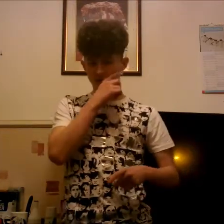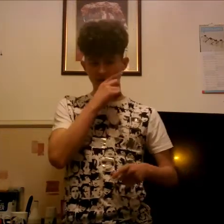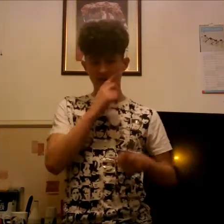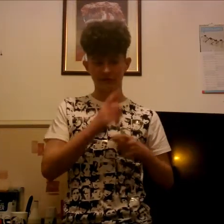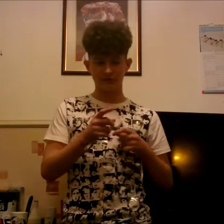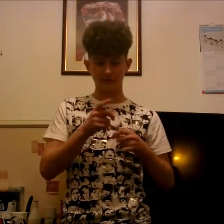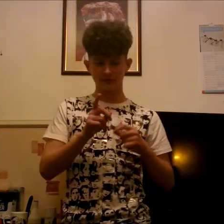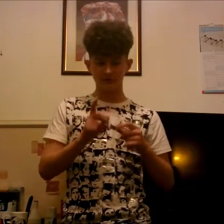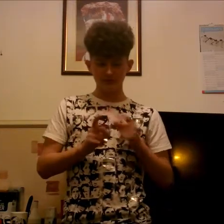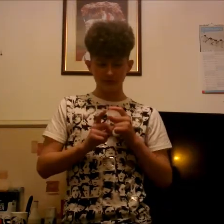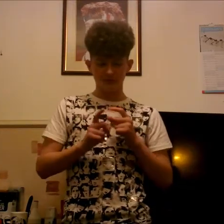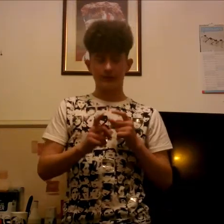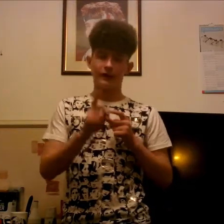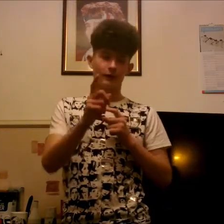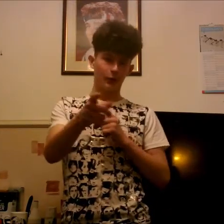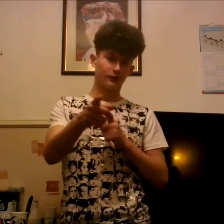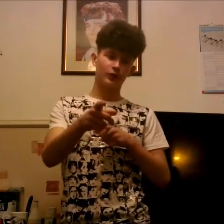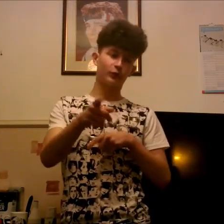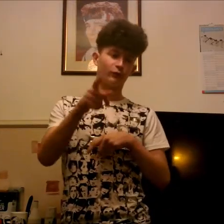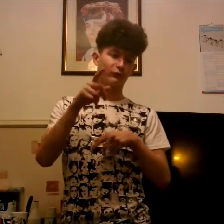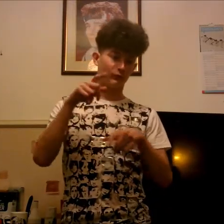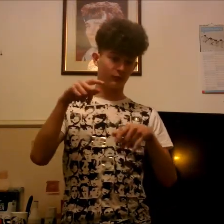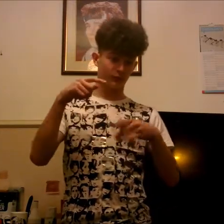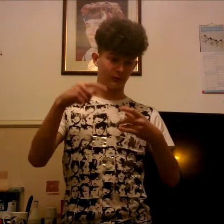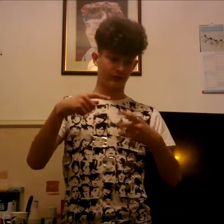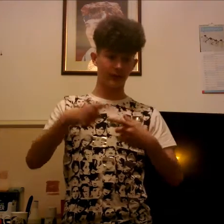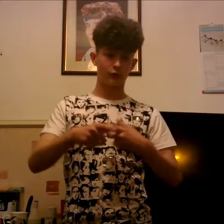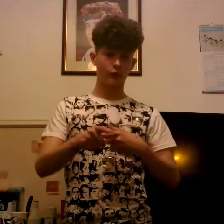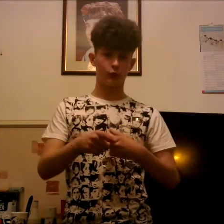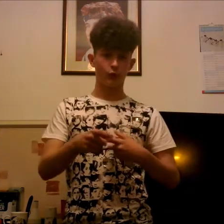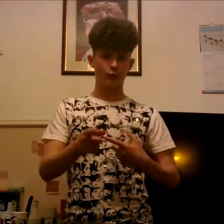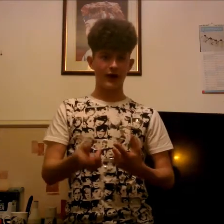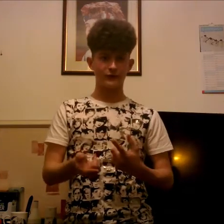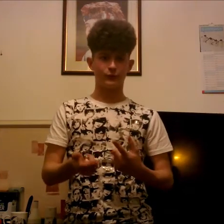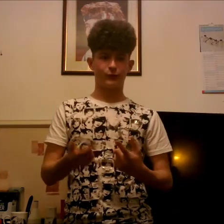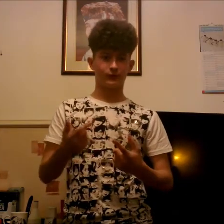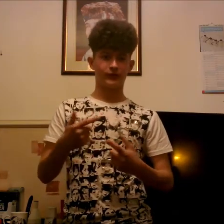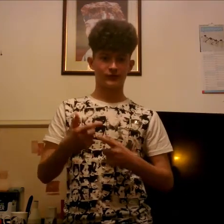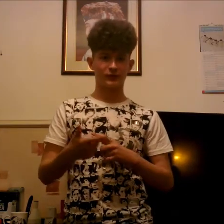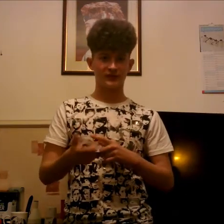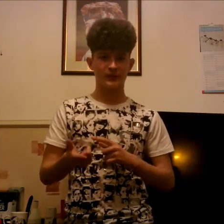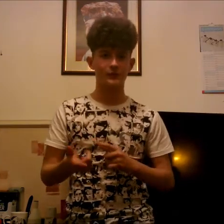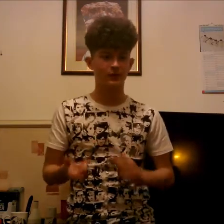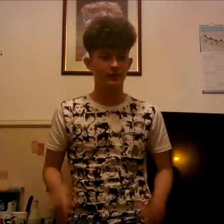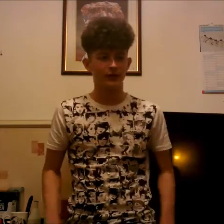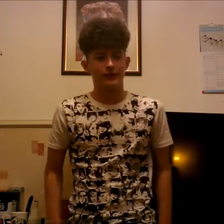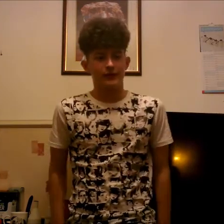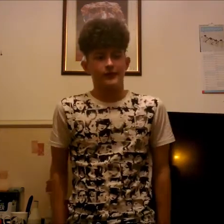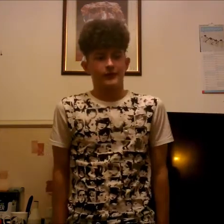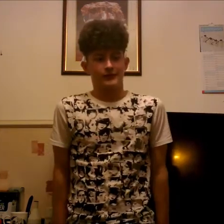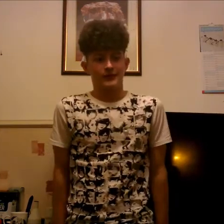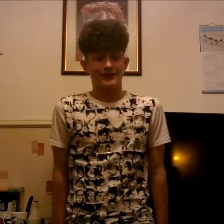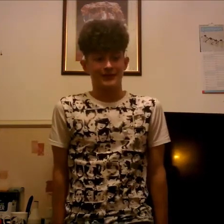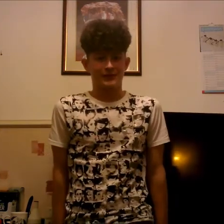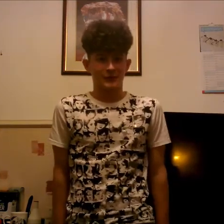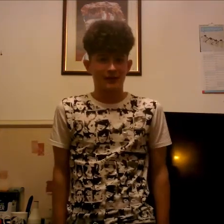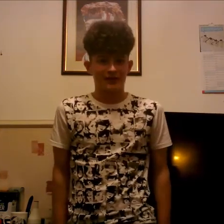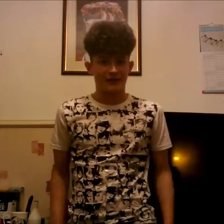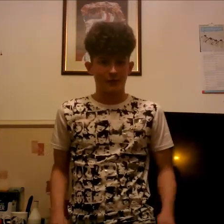with in fact i'll start off like telling you what actually what the story is about so yeah the story is about